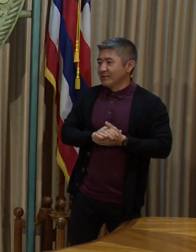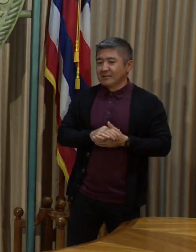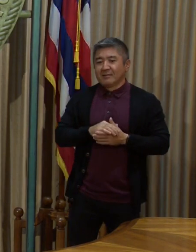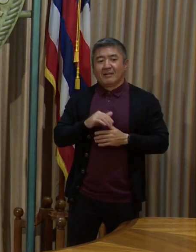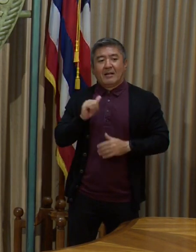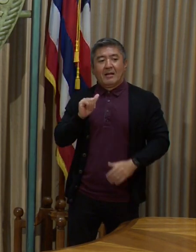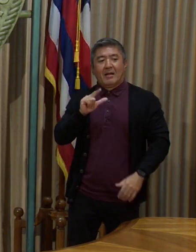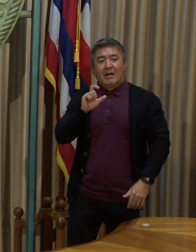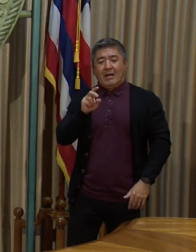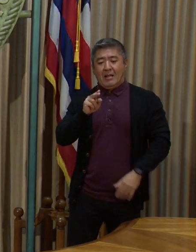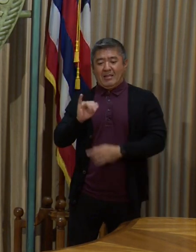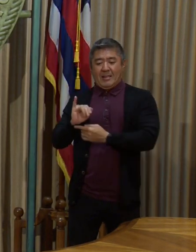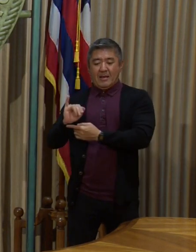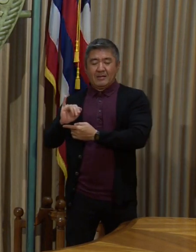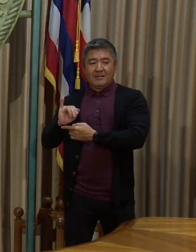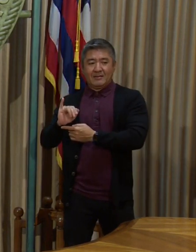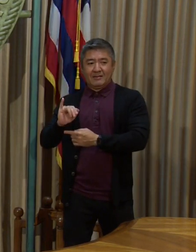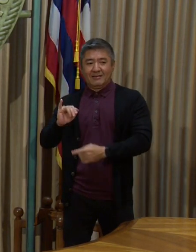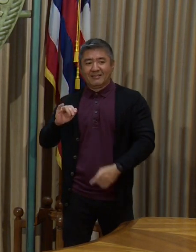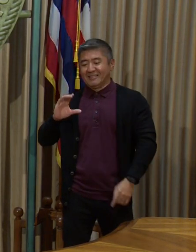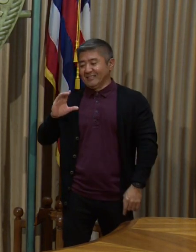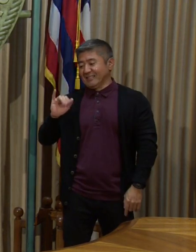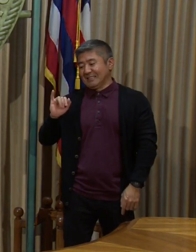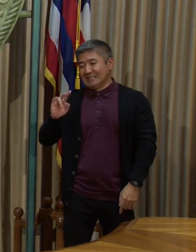Avendamio over at Civil V. Oleni.